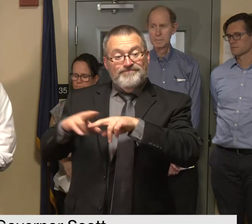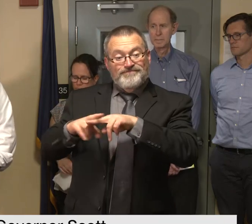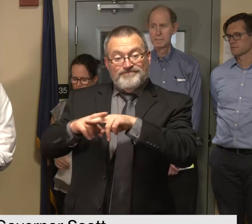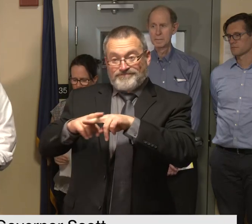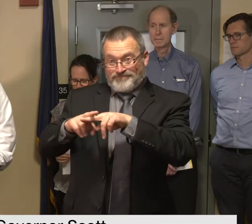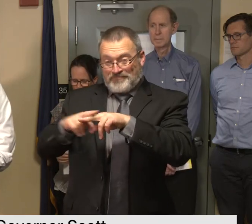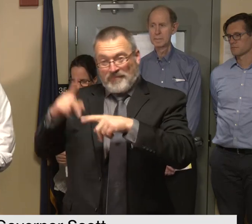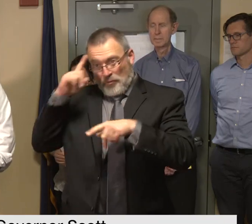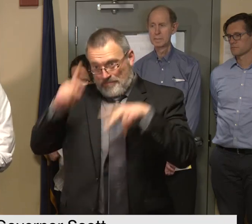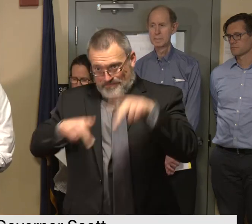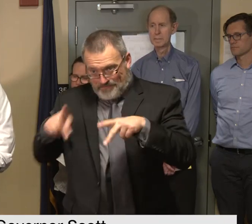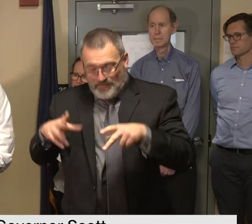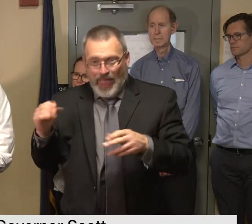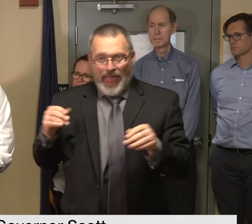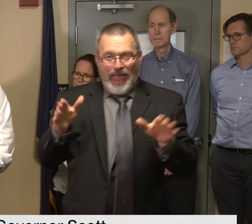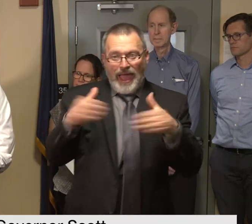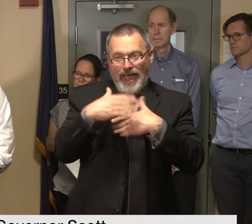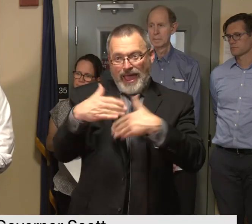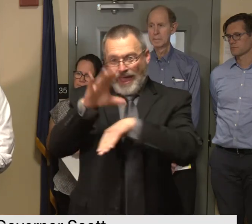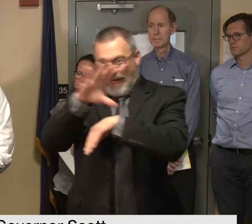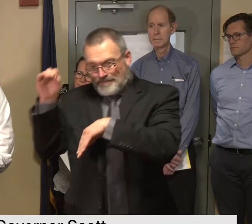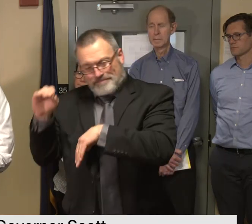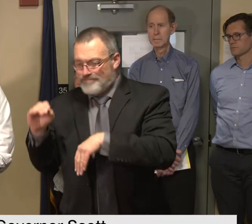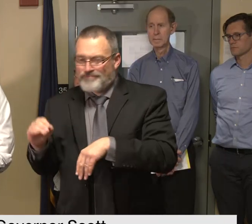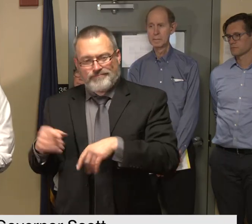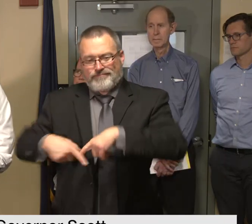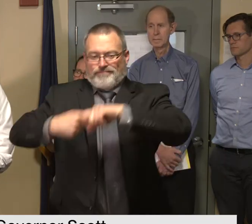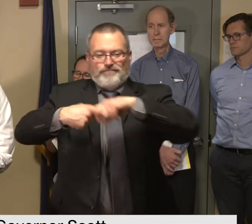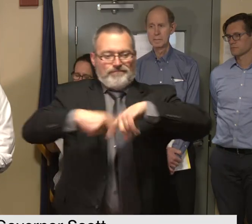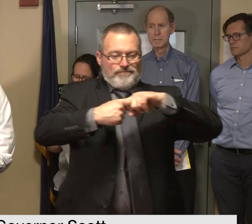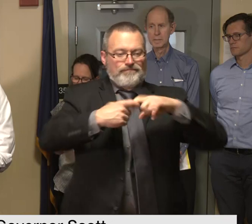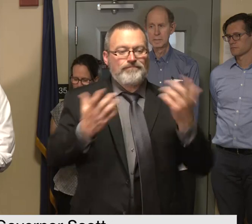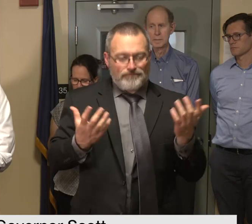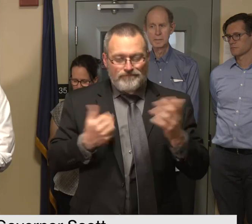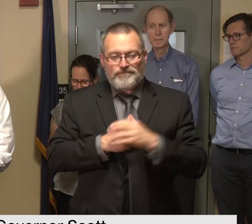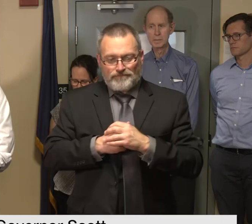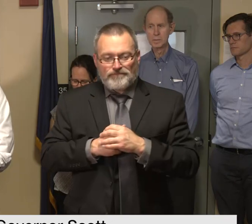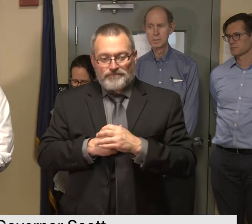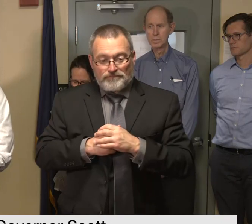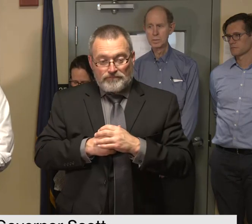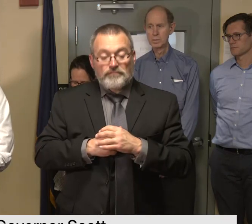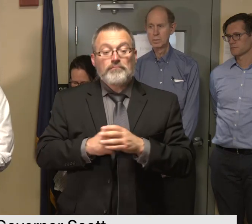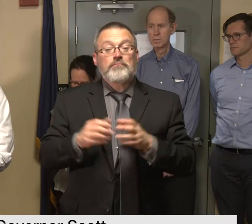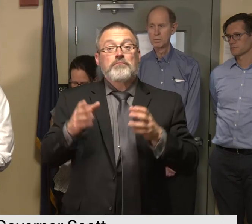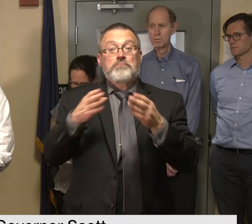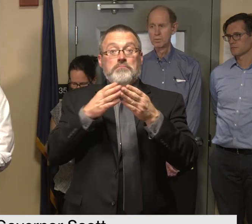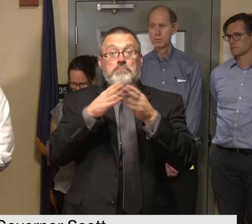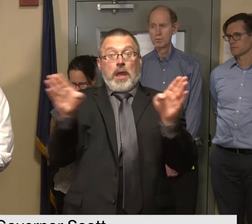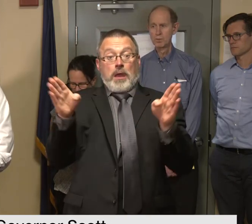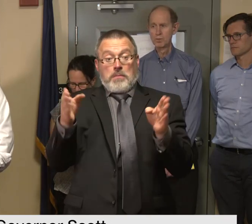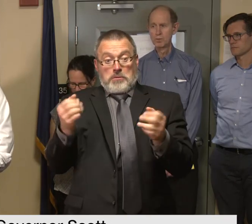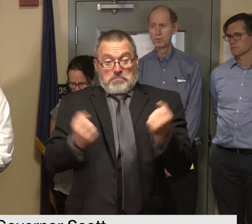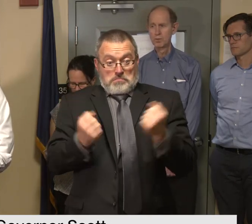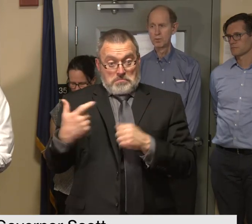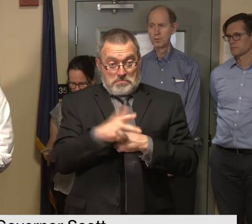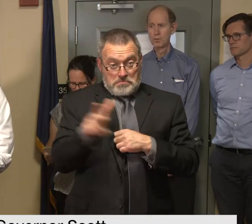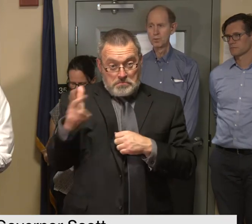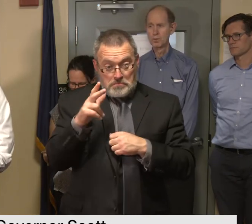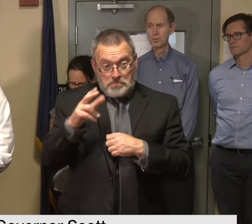moving to public transit the morrisville shopper and the u.s route 2 commuter